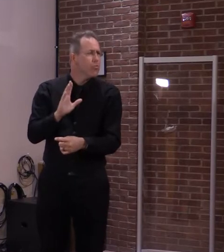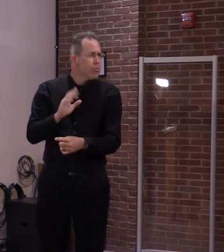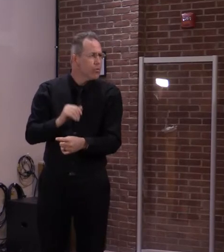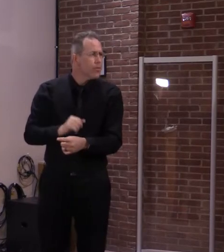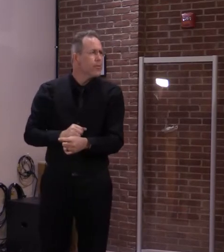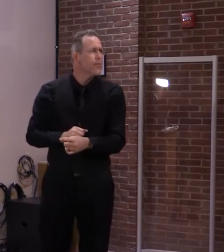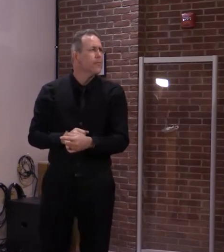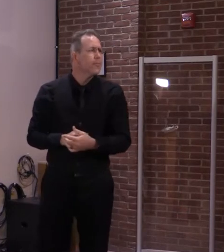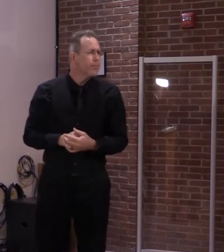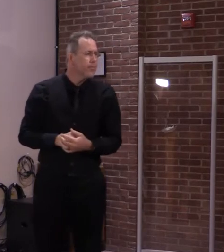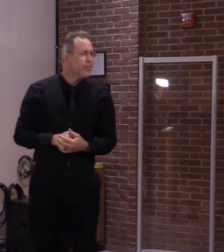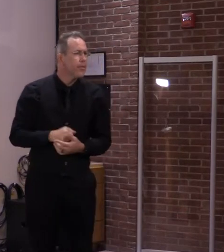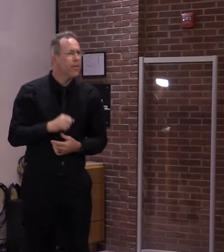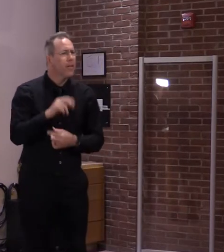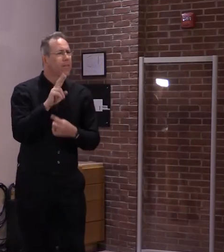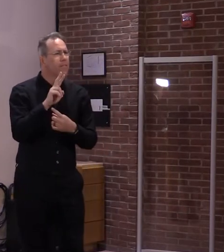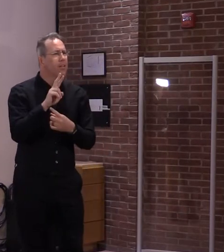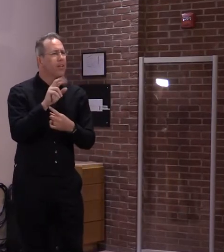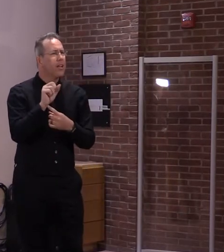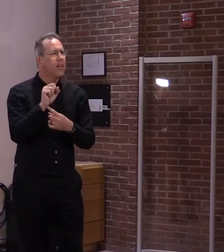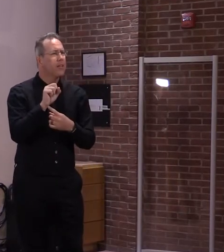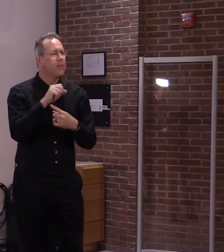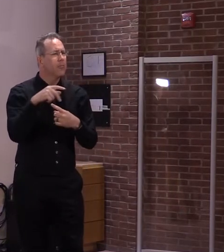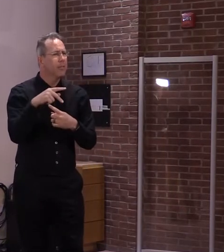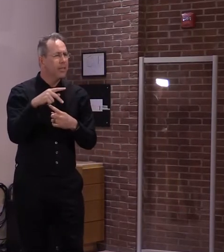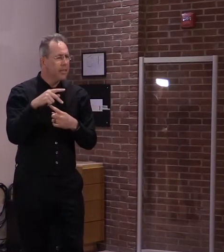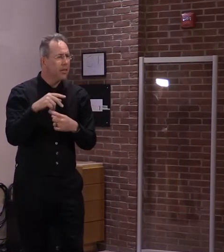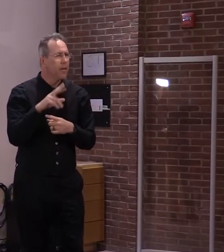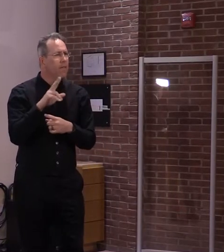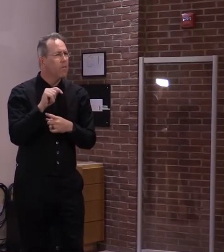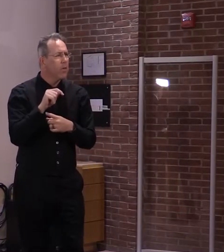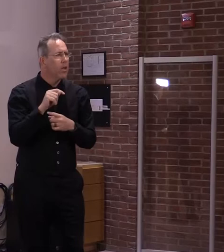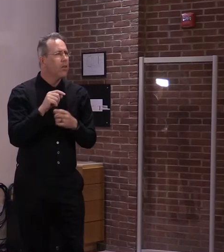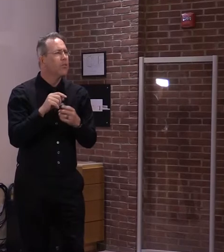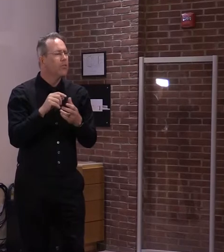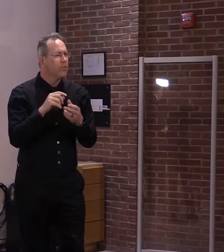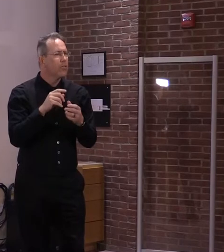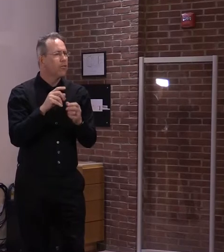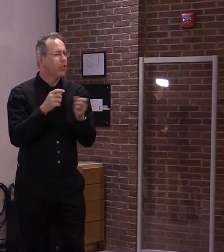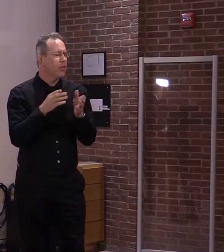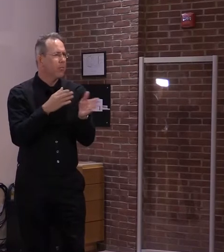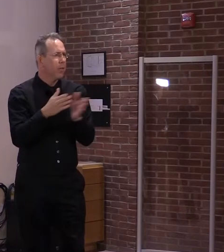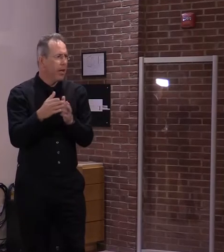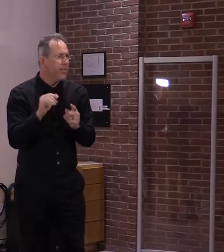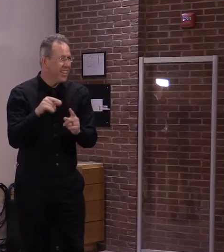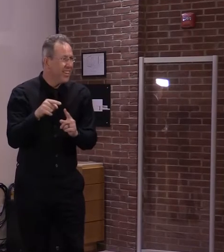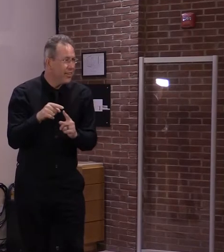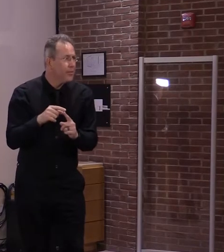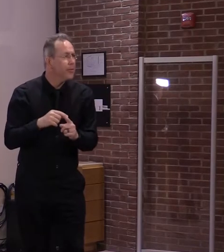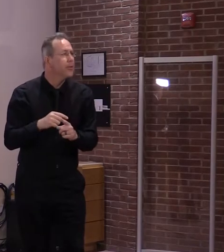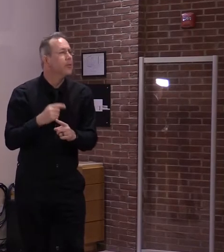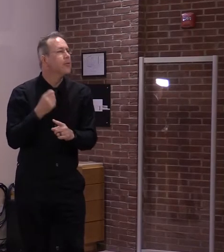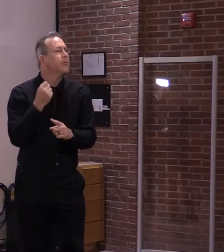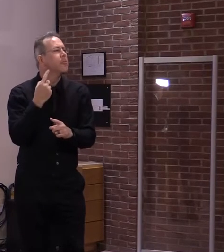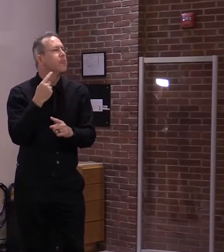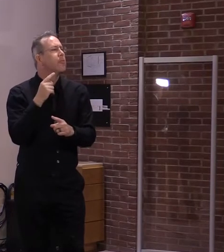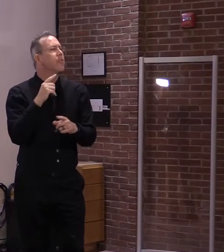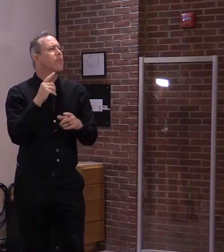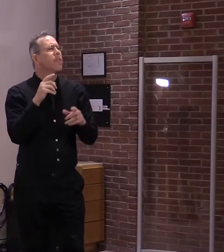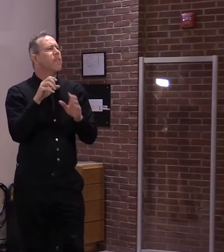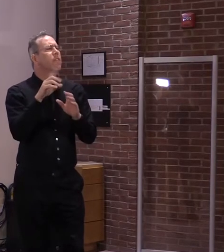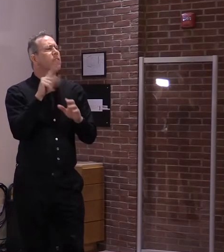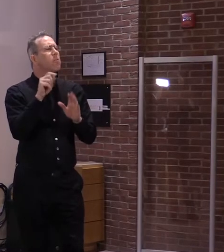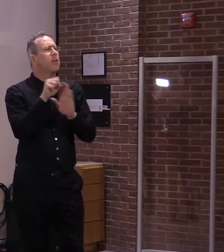to release the names of any minors regardless of their involvement either in a crime or in their involvement in an incident